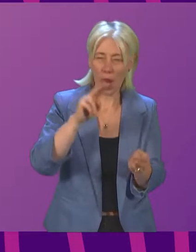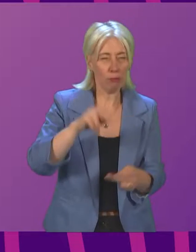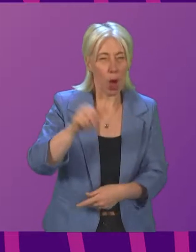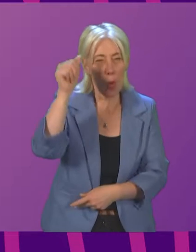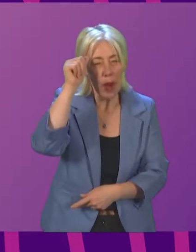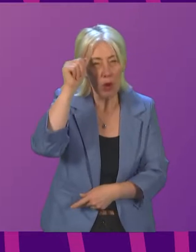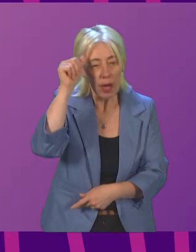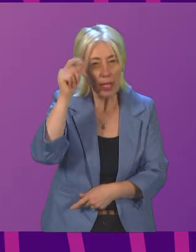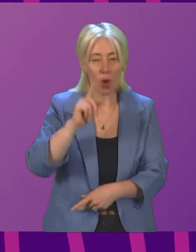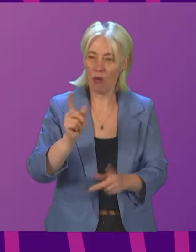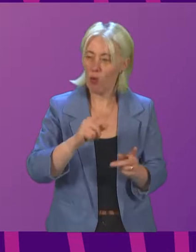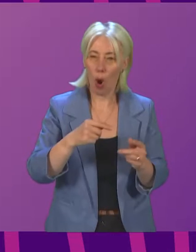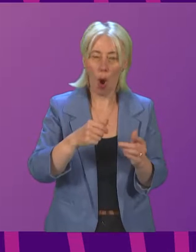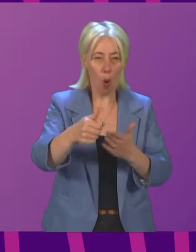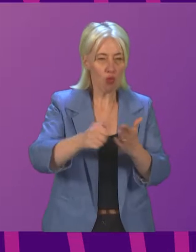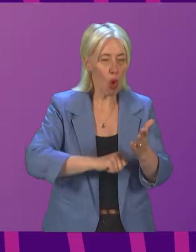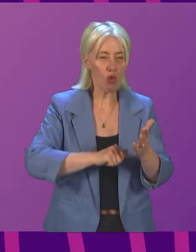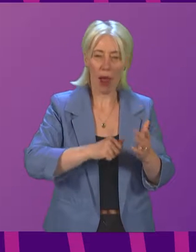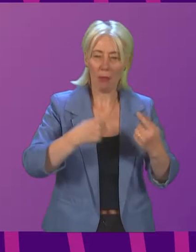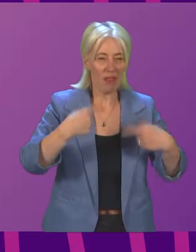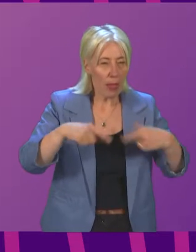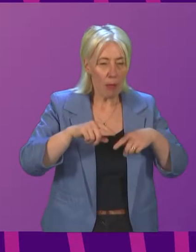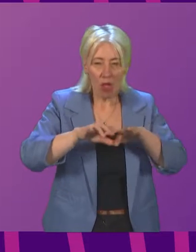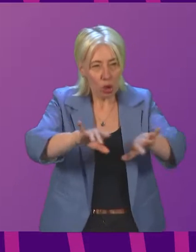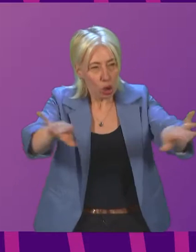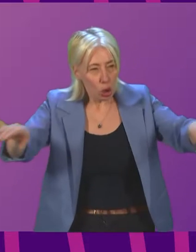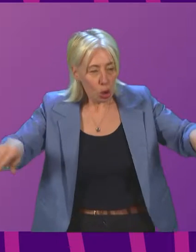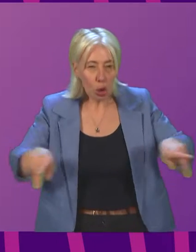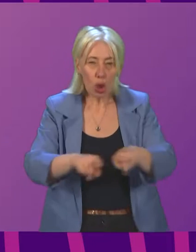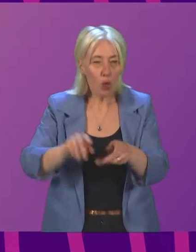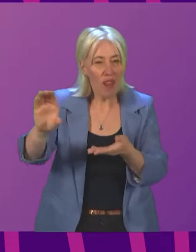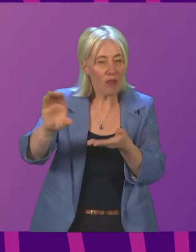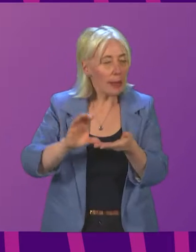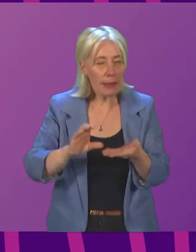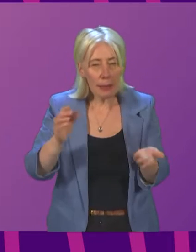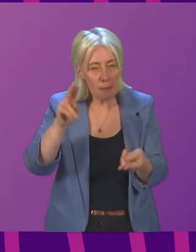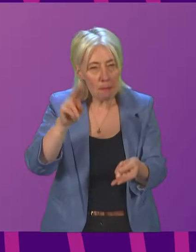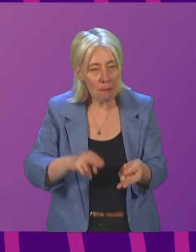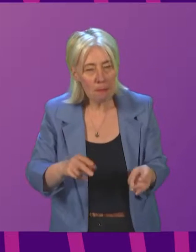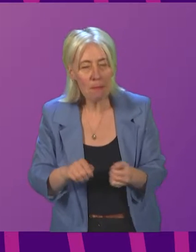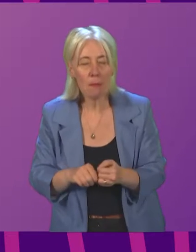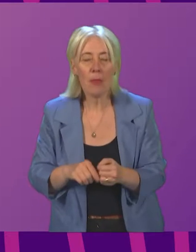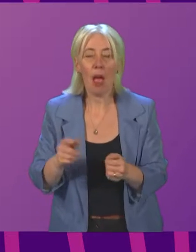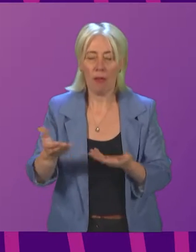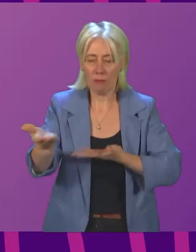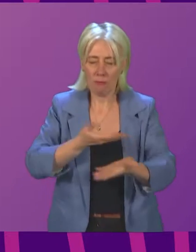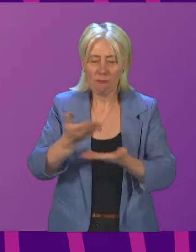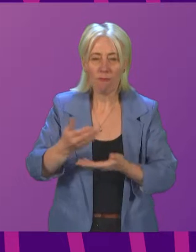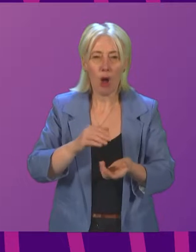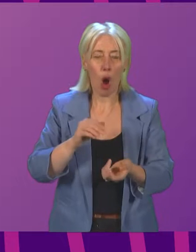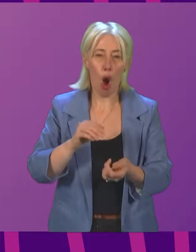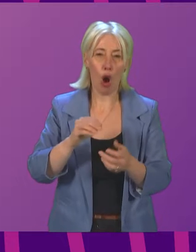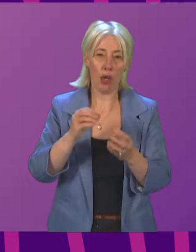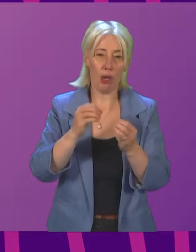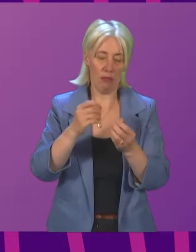of available programmes and a severity of short-term funding. Given the consultation on bail and release from custody has only